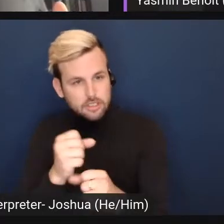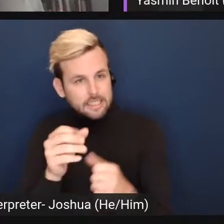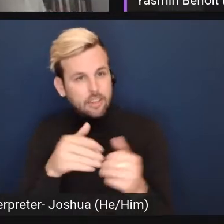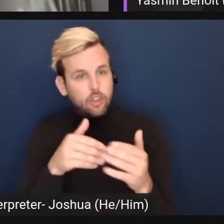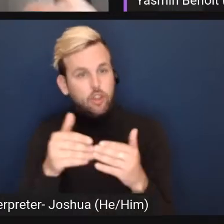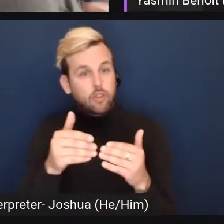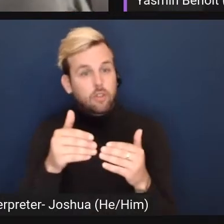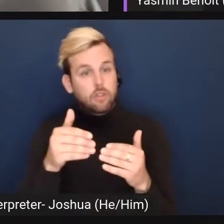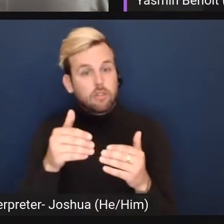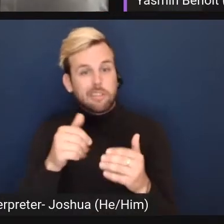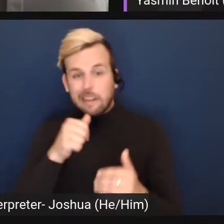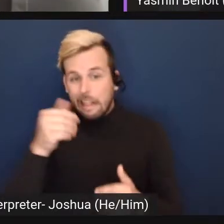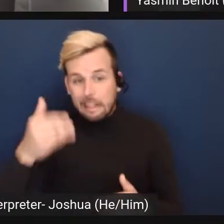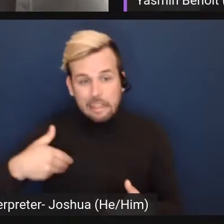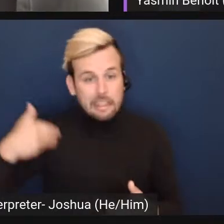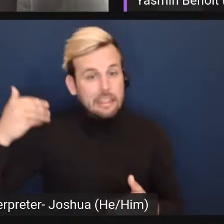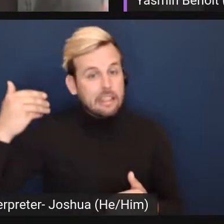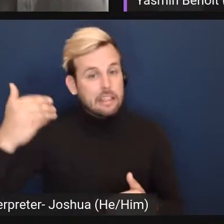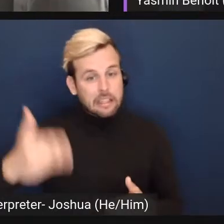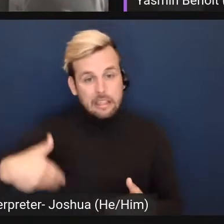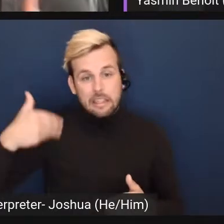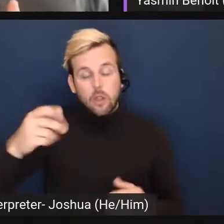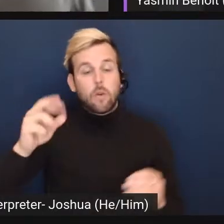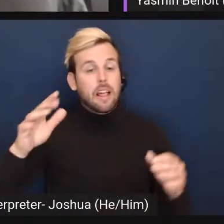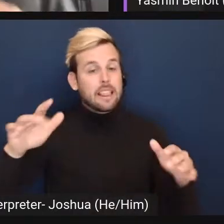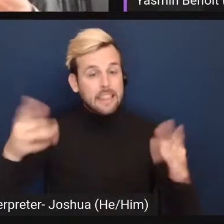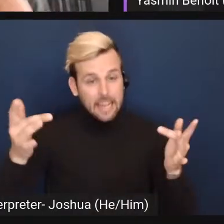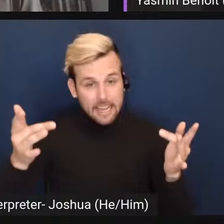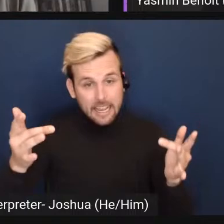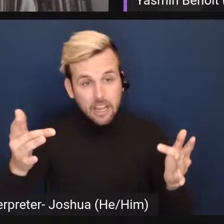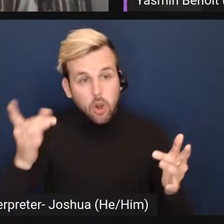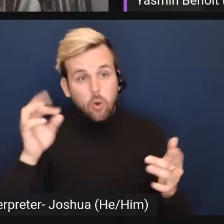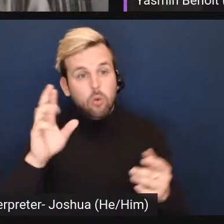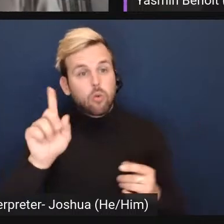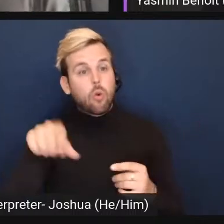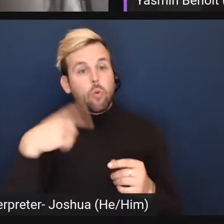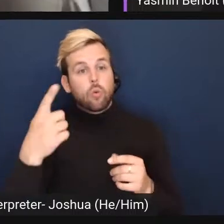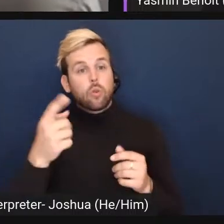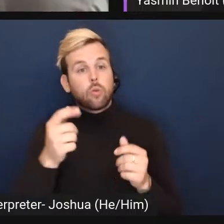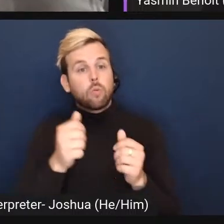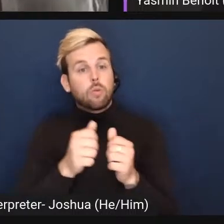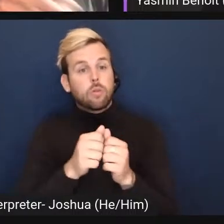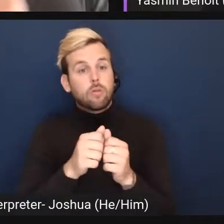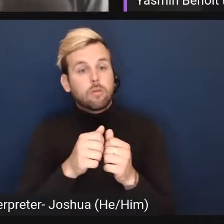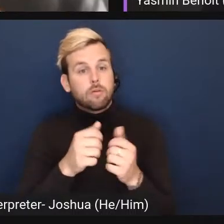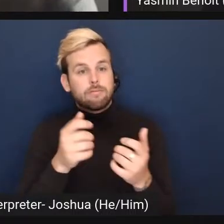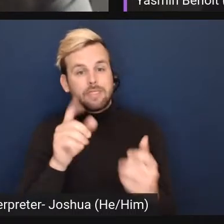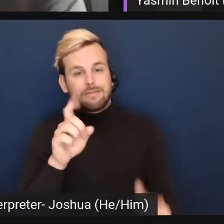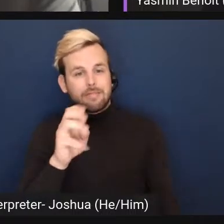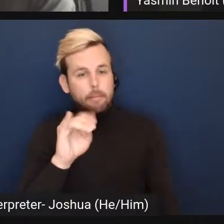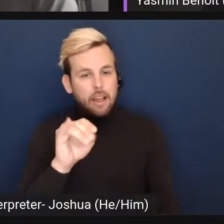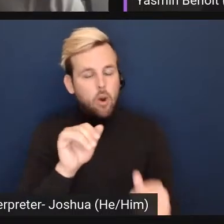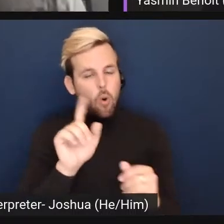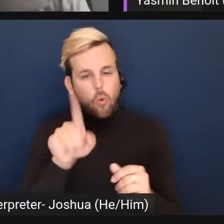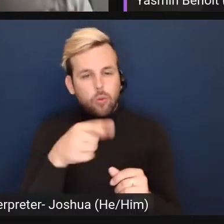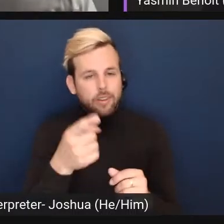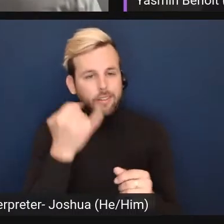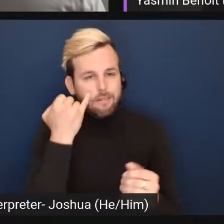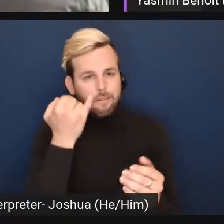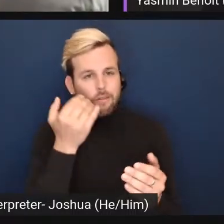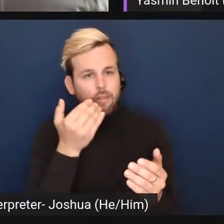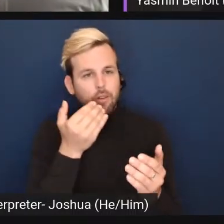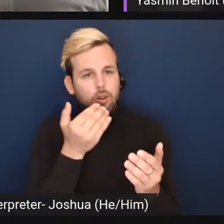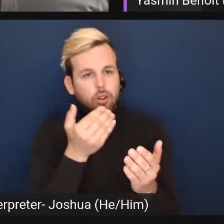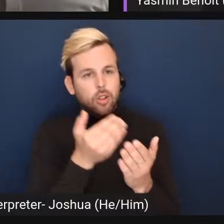infrequently or very lightly or only in the context of a close, in the case of demisexual people, only in the context of a close